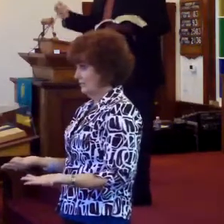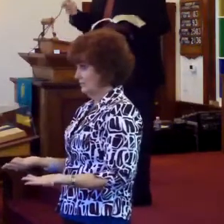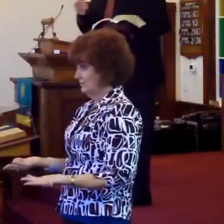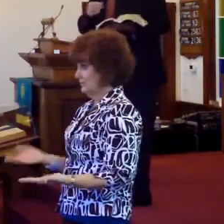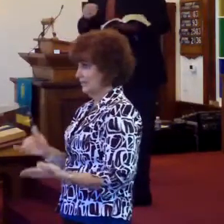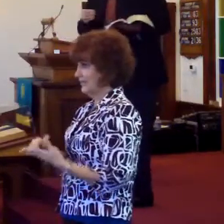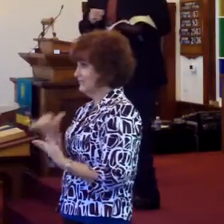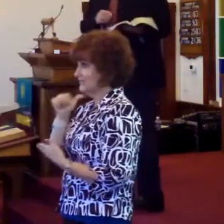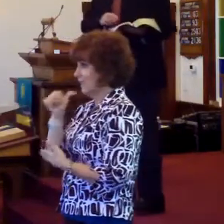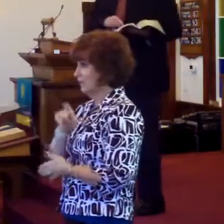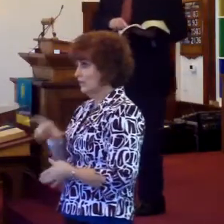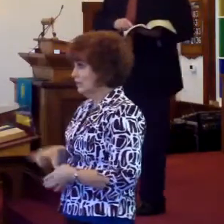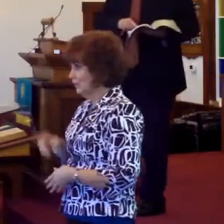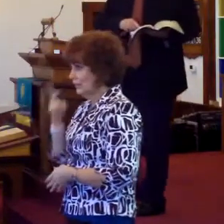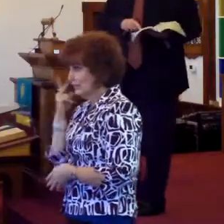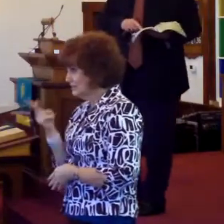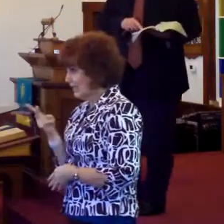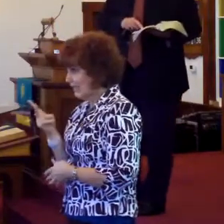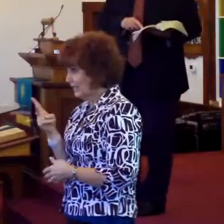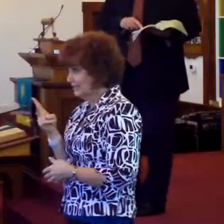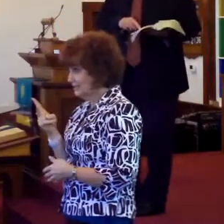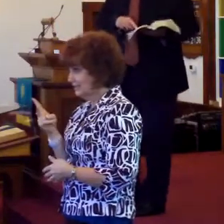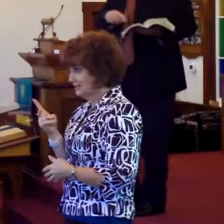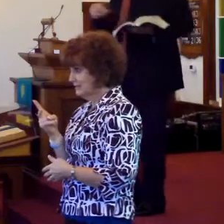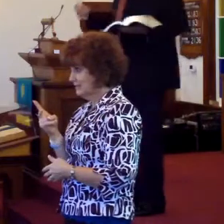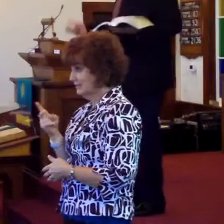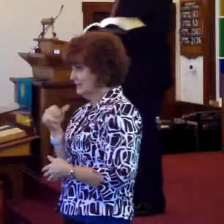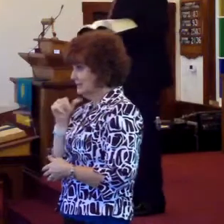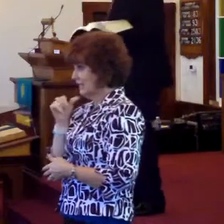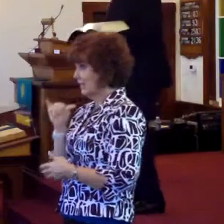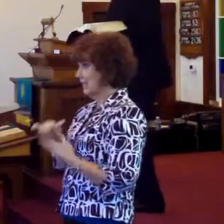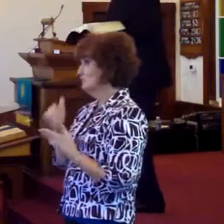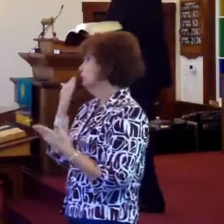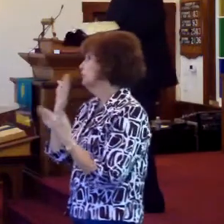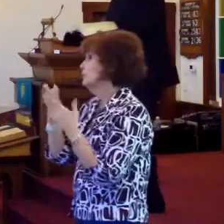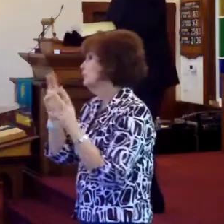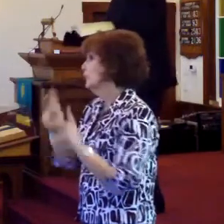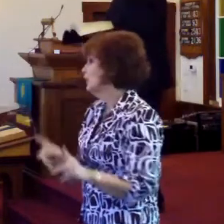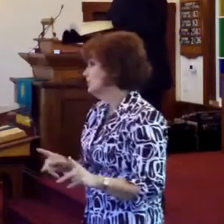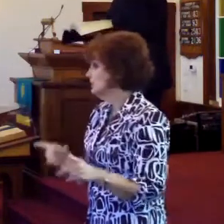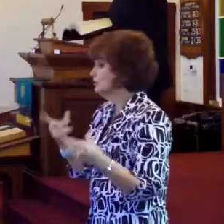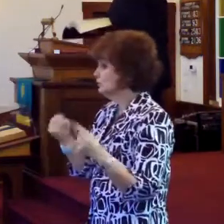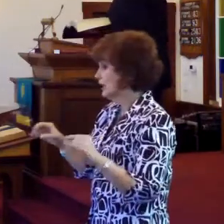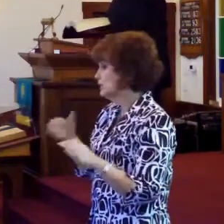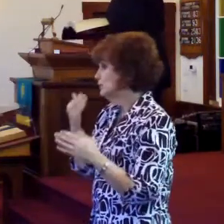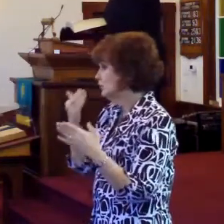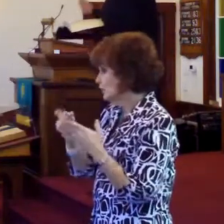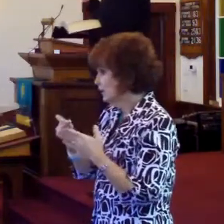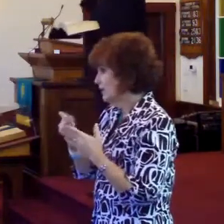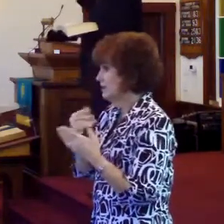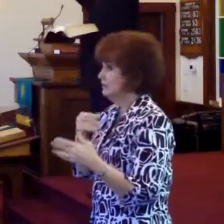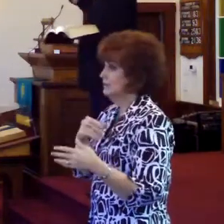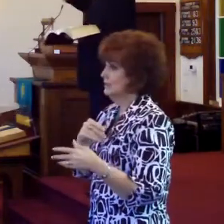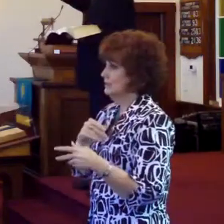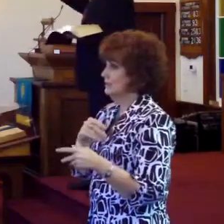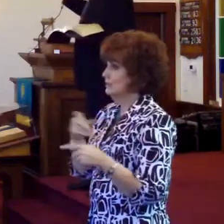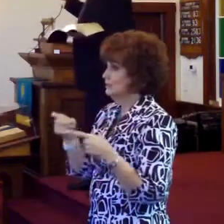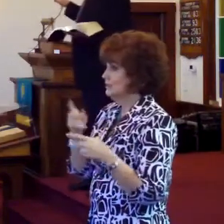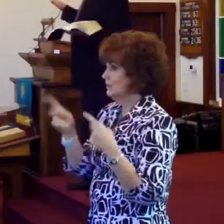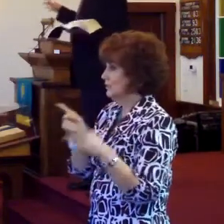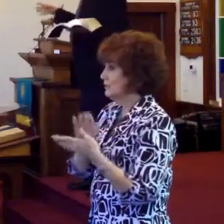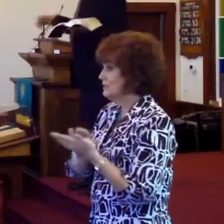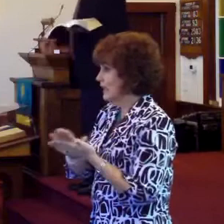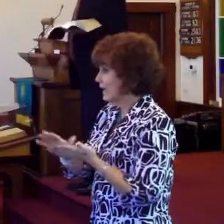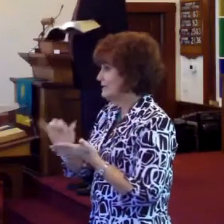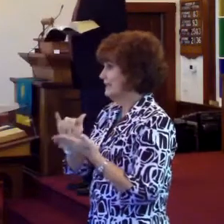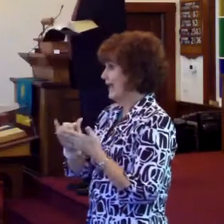Because that's not what the Lord looks at. It's not that you're a good person. You try to do good to everybody. That is Satan's lie